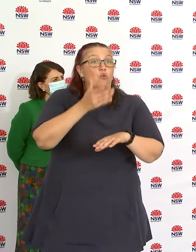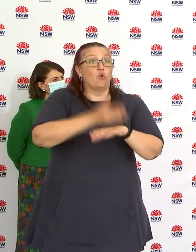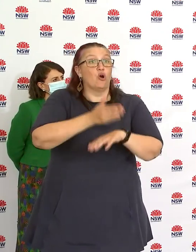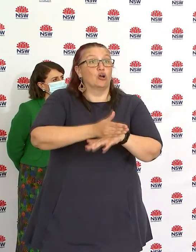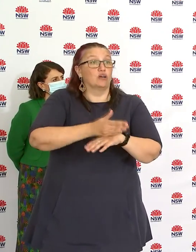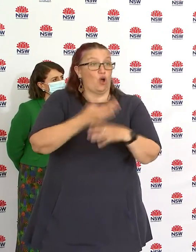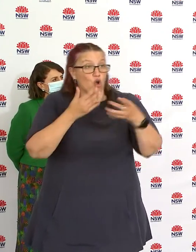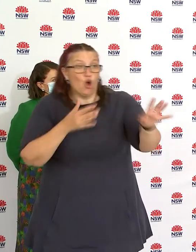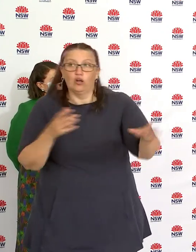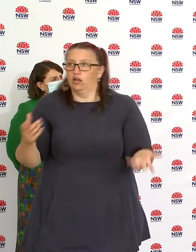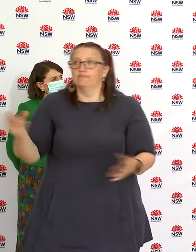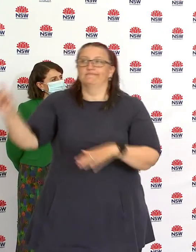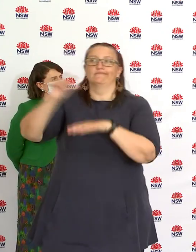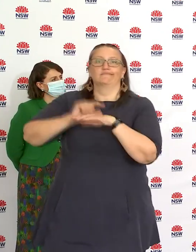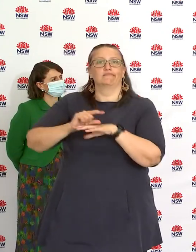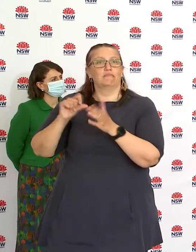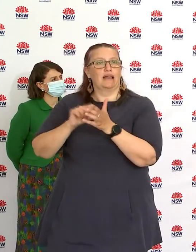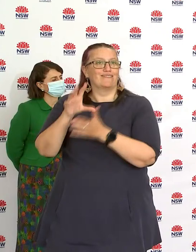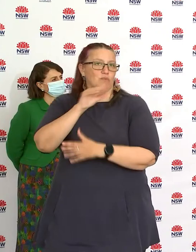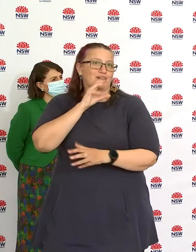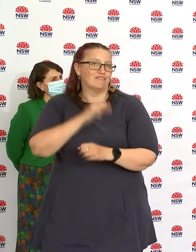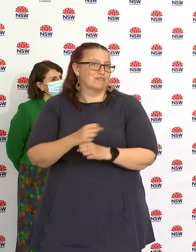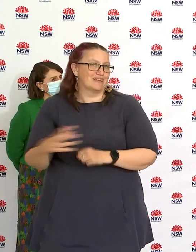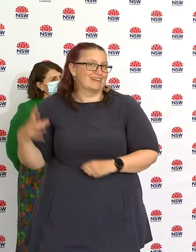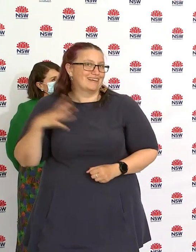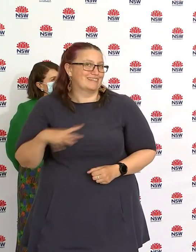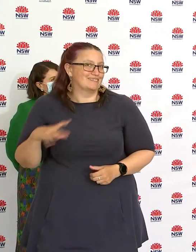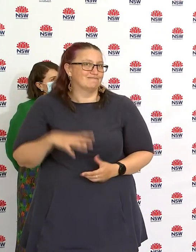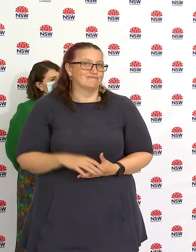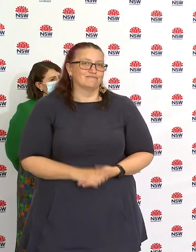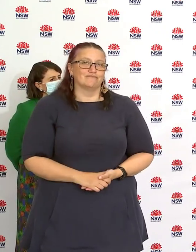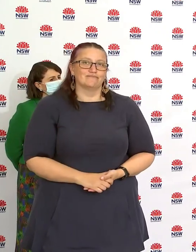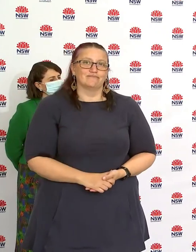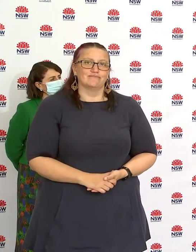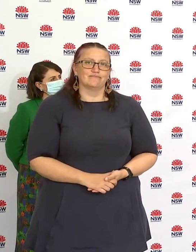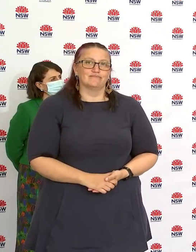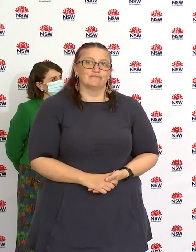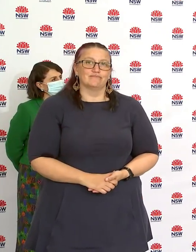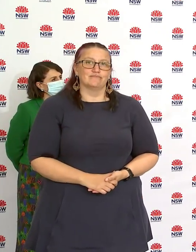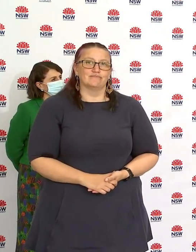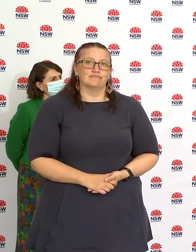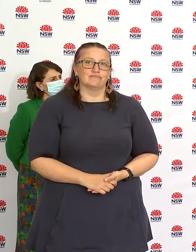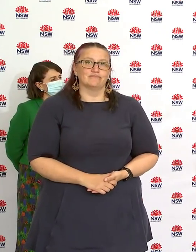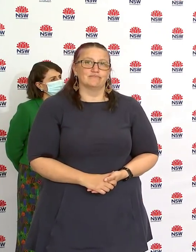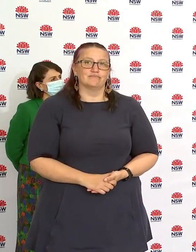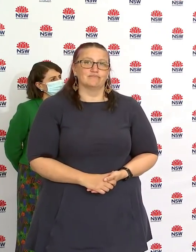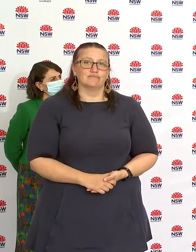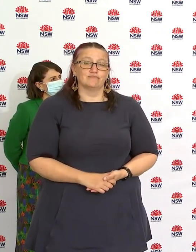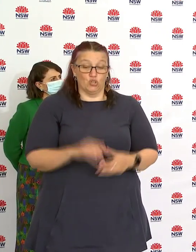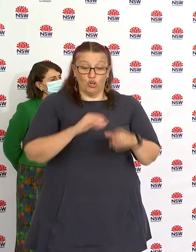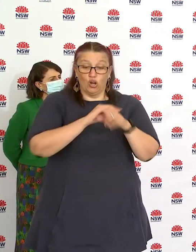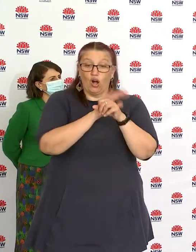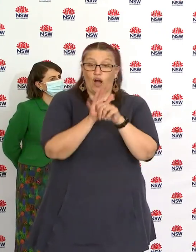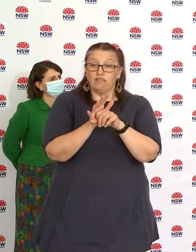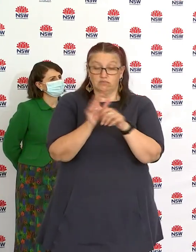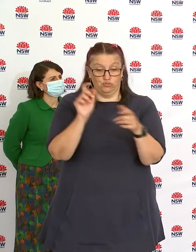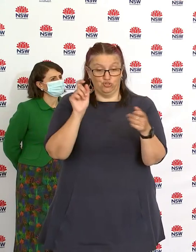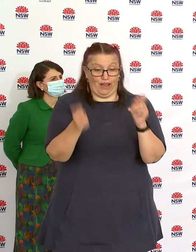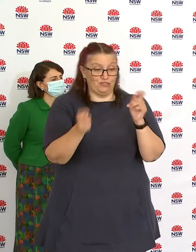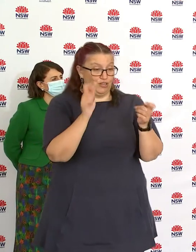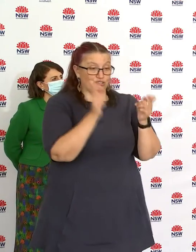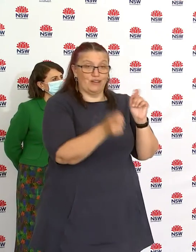uh in the right place but uh you know this won't be the end i mean the reality is the pandemic is evolving and as that uh situation